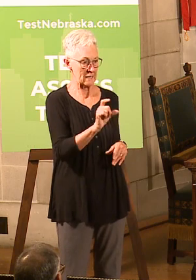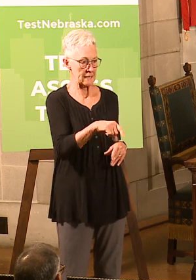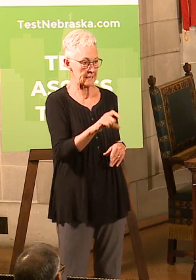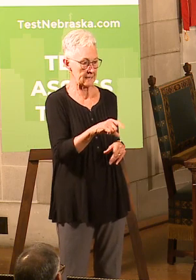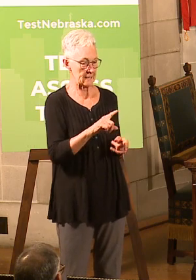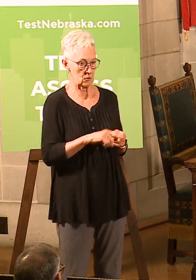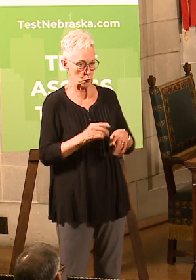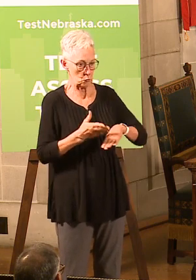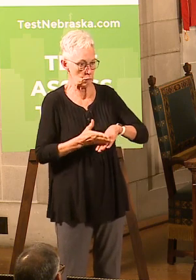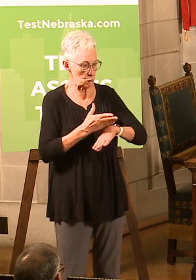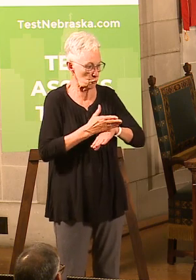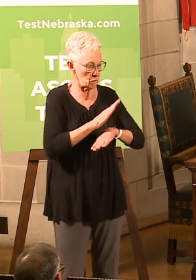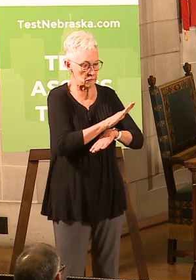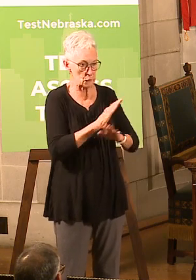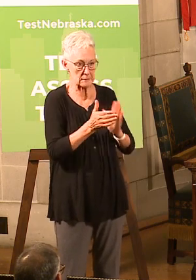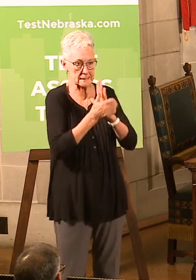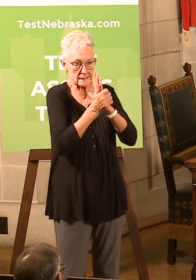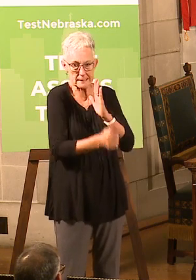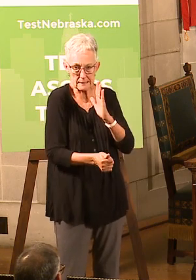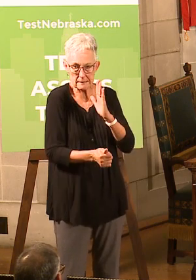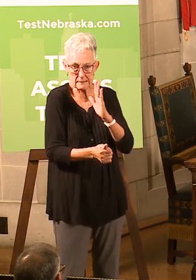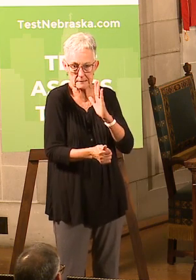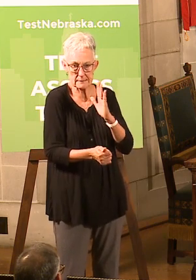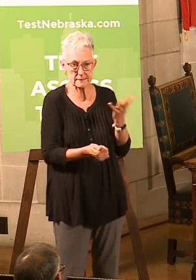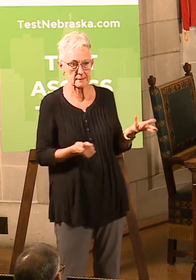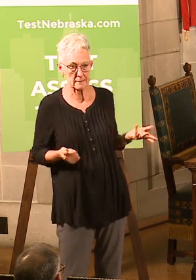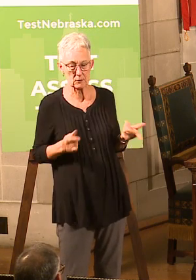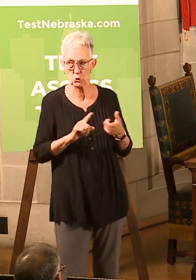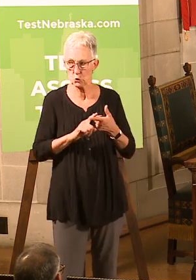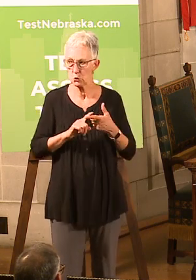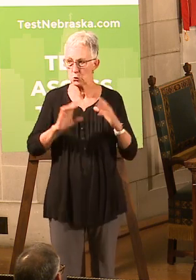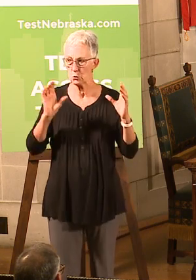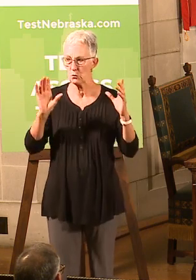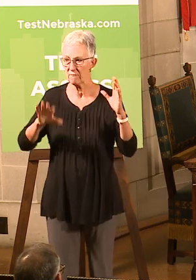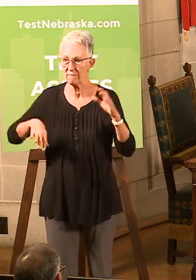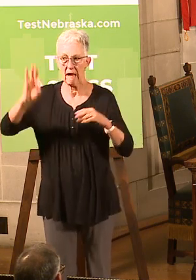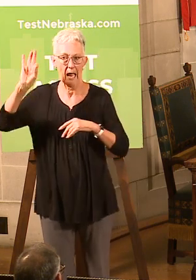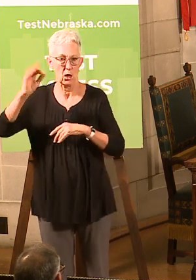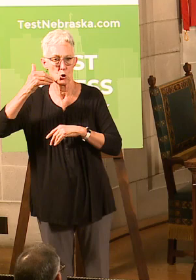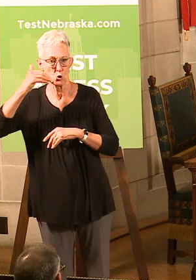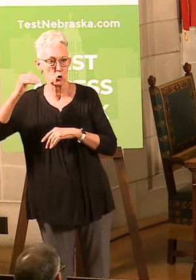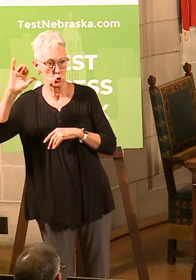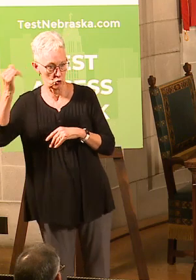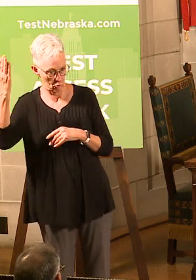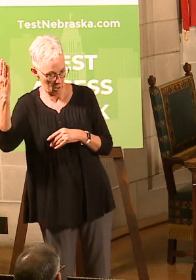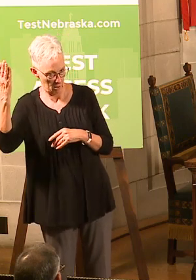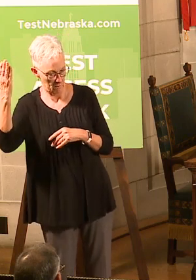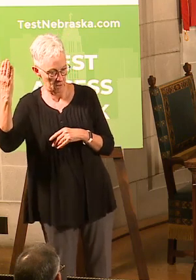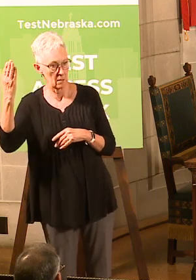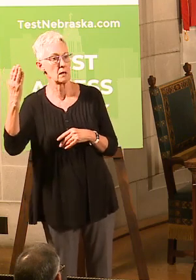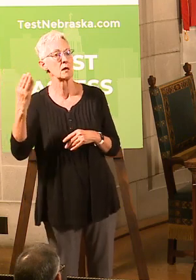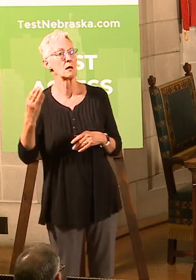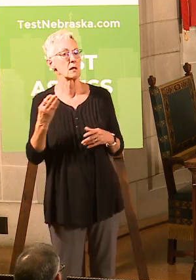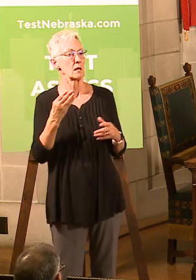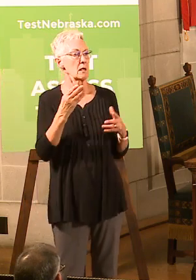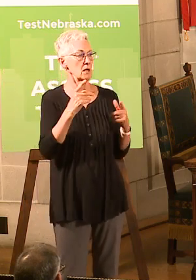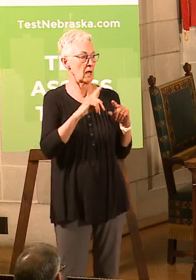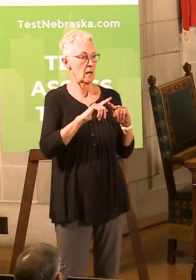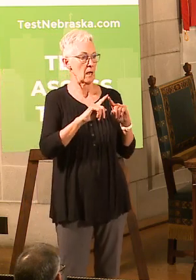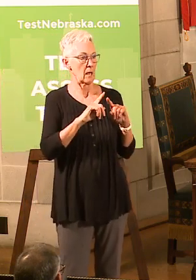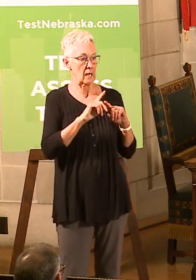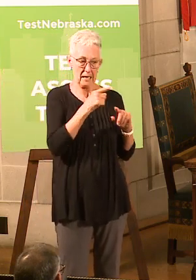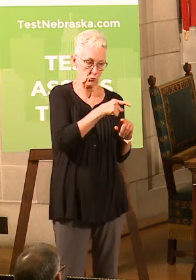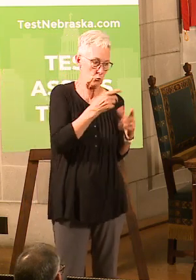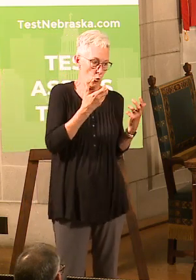upskill or be upskilled so that you can get a good job that will hold your, and allow you to avoid unemployment in the